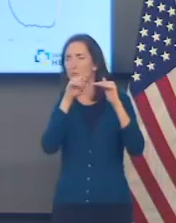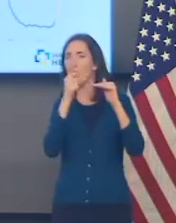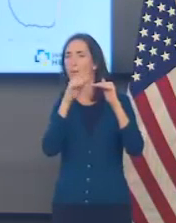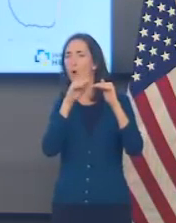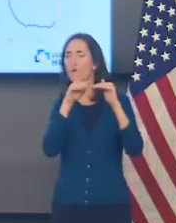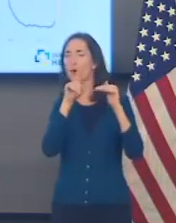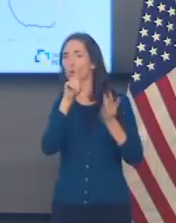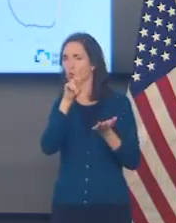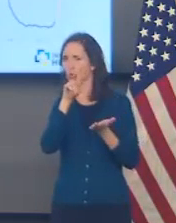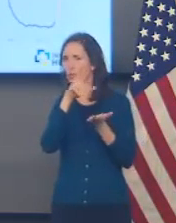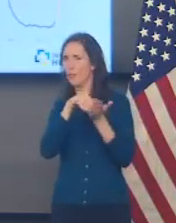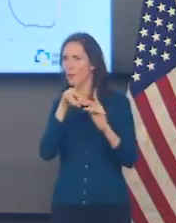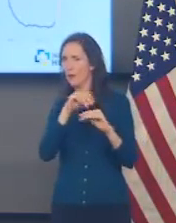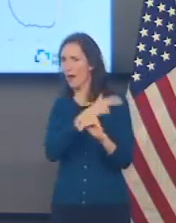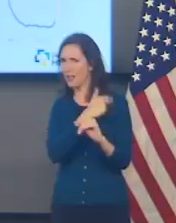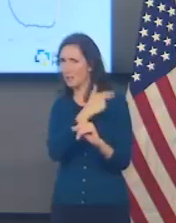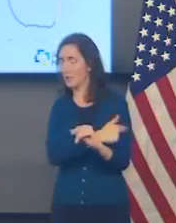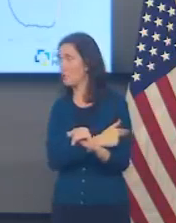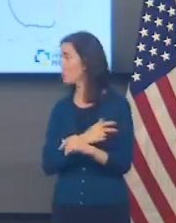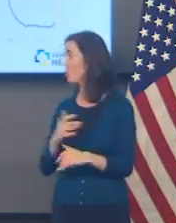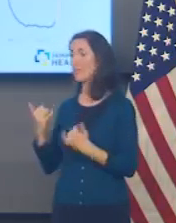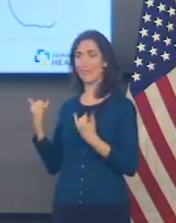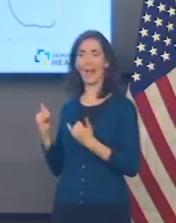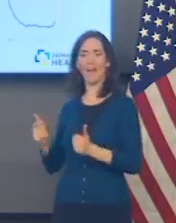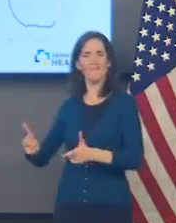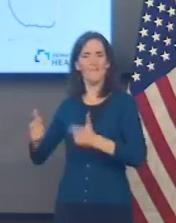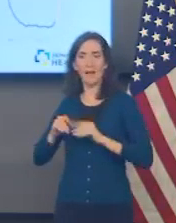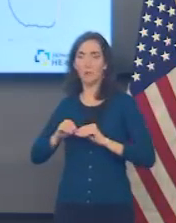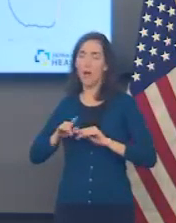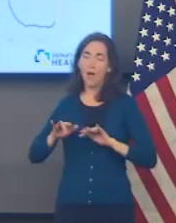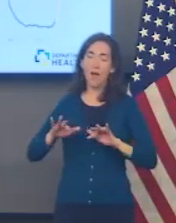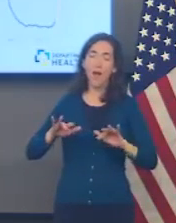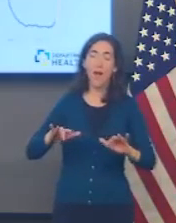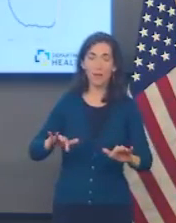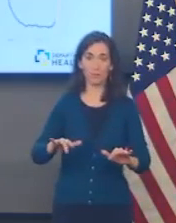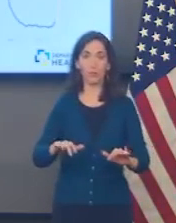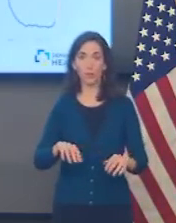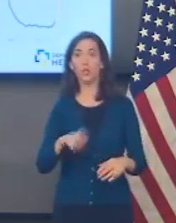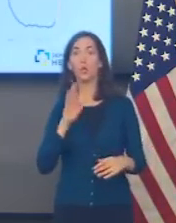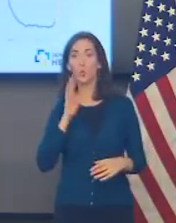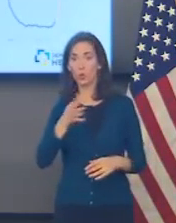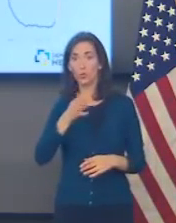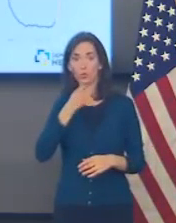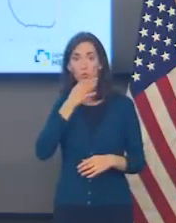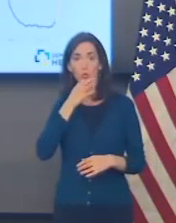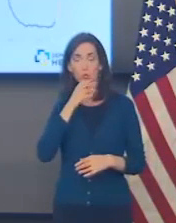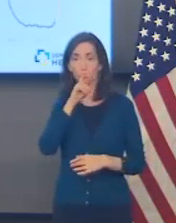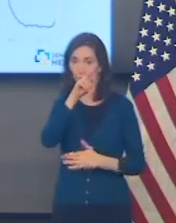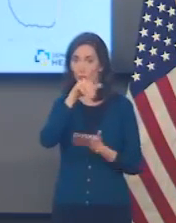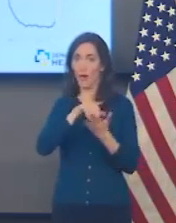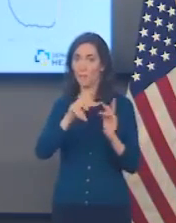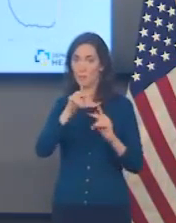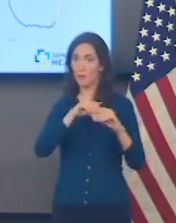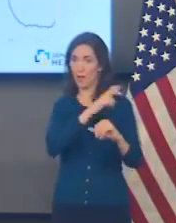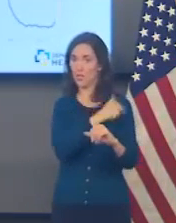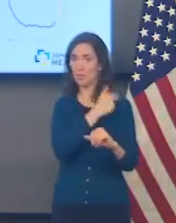if we continue on the pace that we are now, we'll likely hit that point very, very early next week, within a few days.